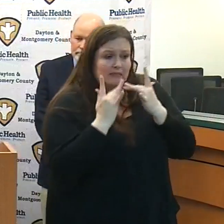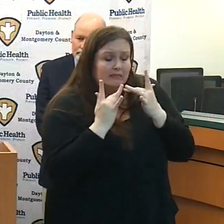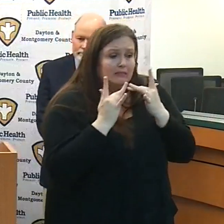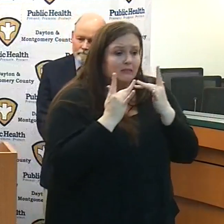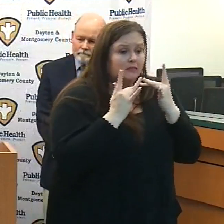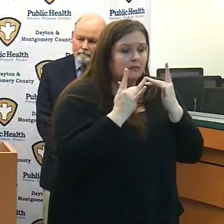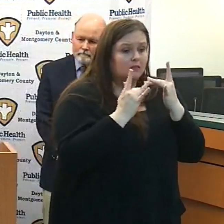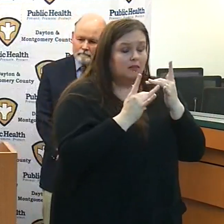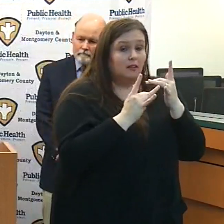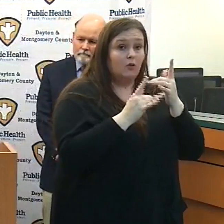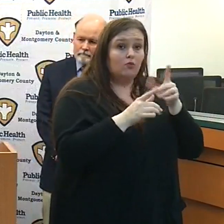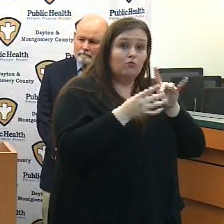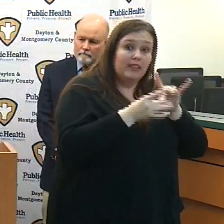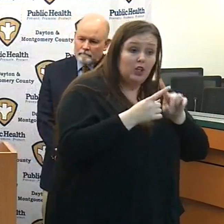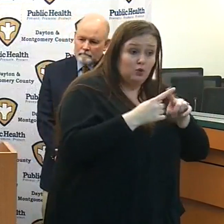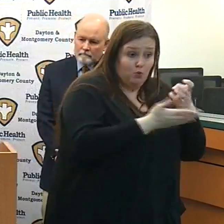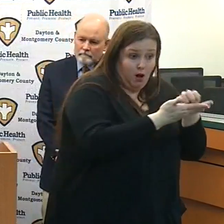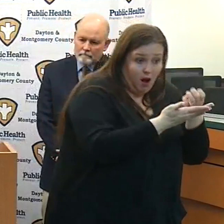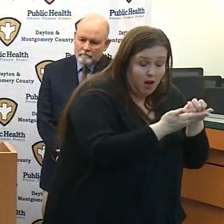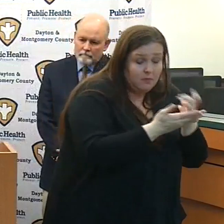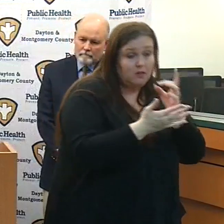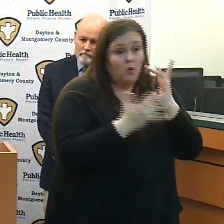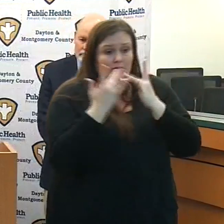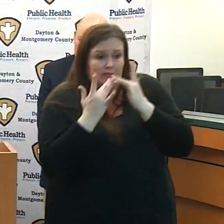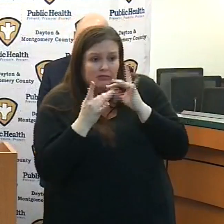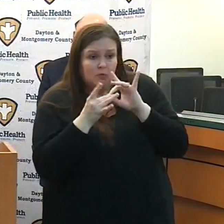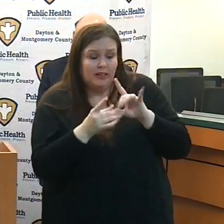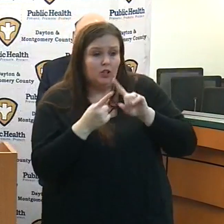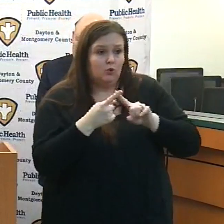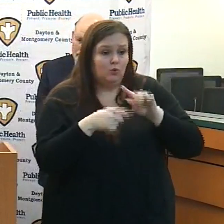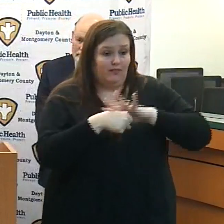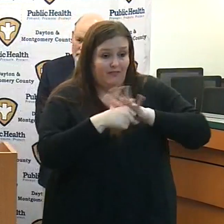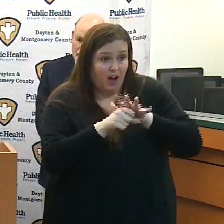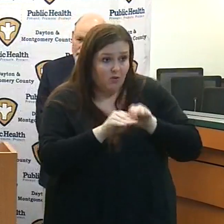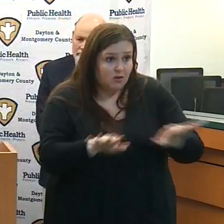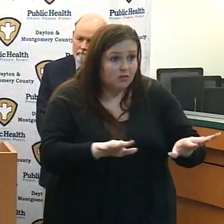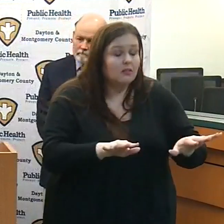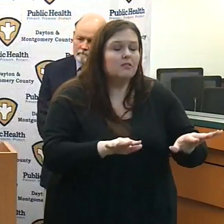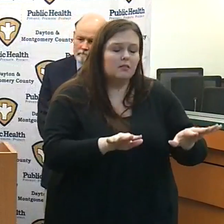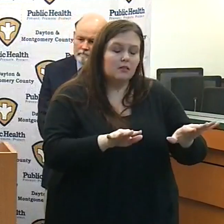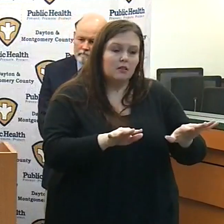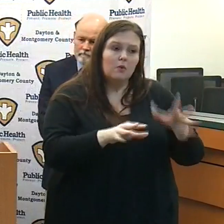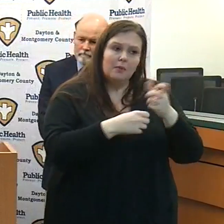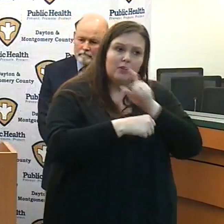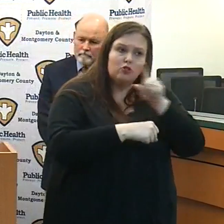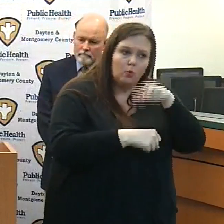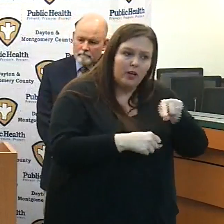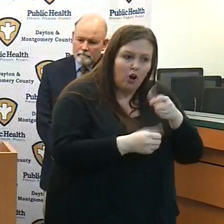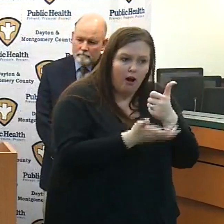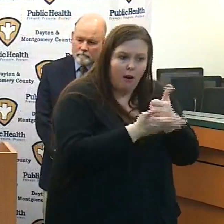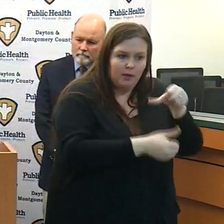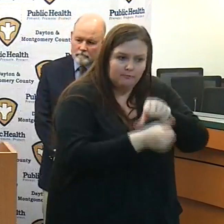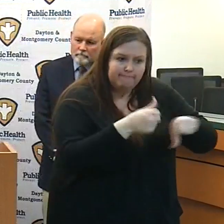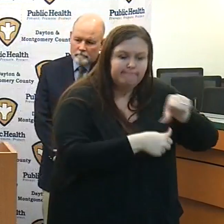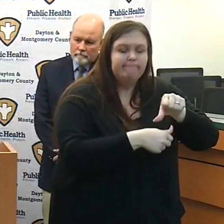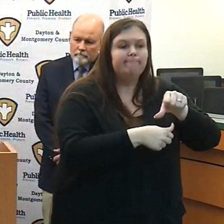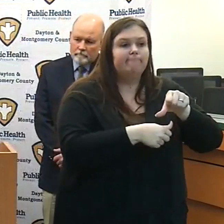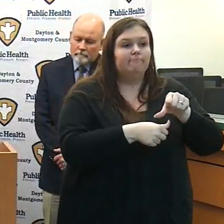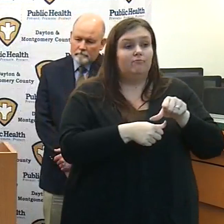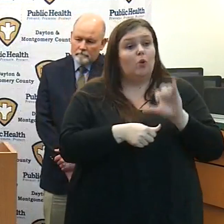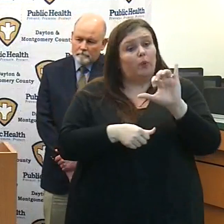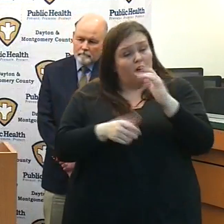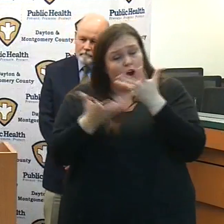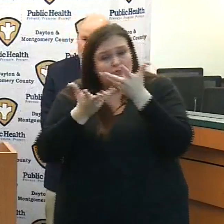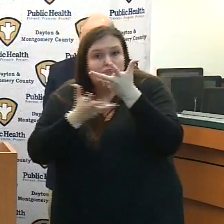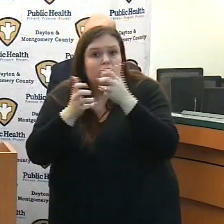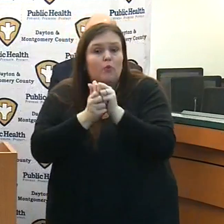by this virus and economically are situated in our community. We're having constant conversations with United Way, with Dayton Public Schools on food